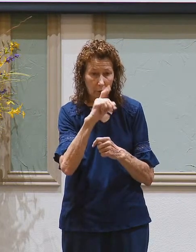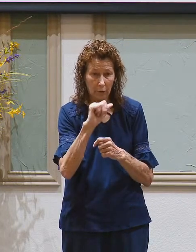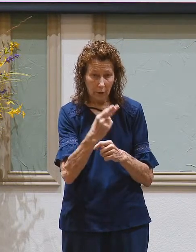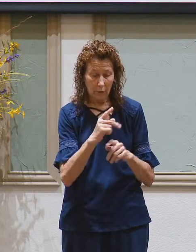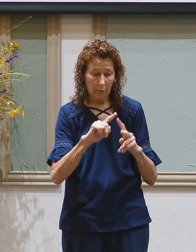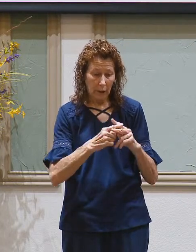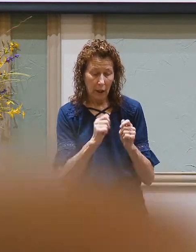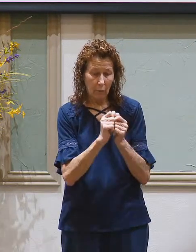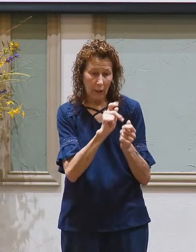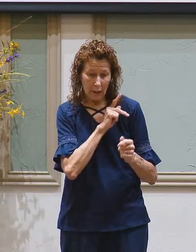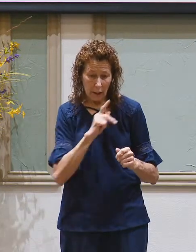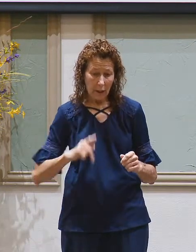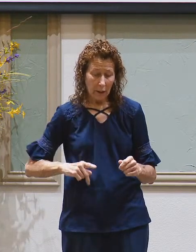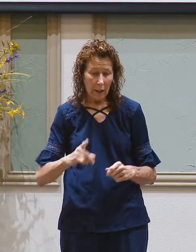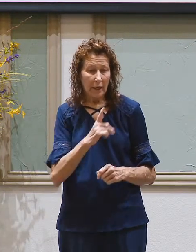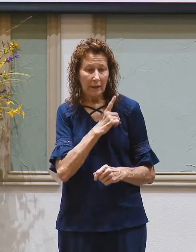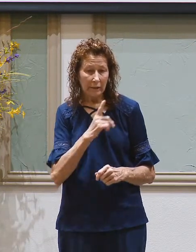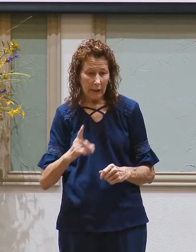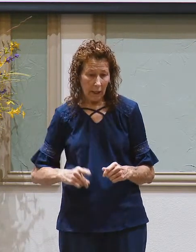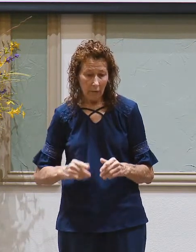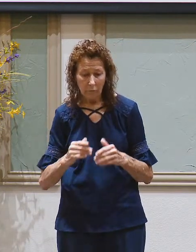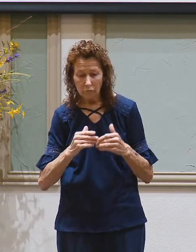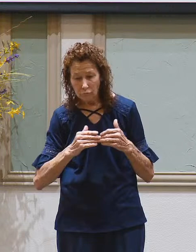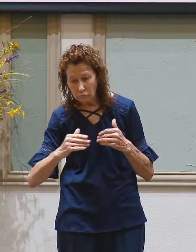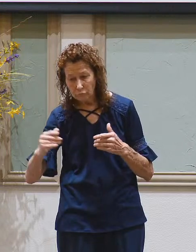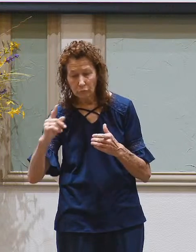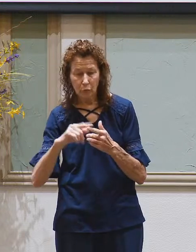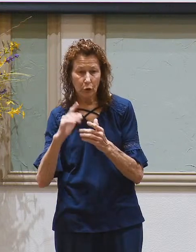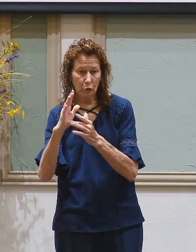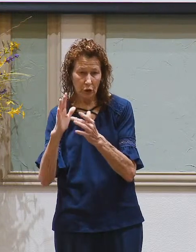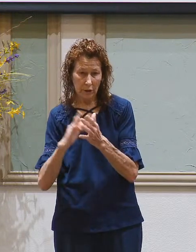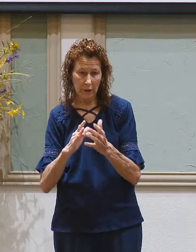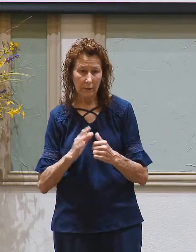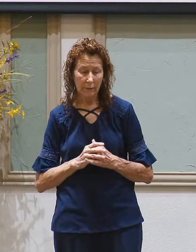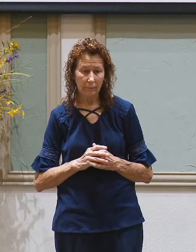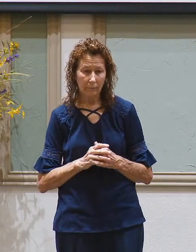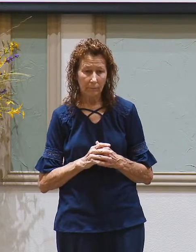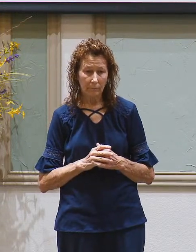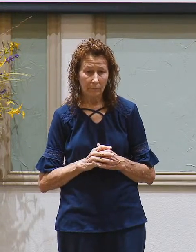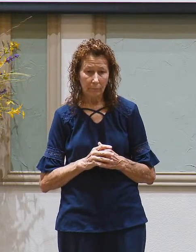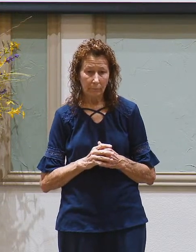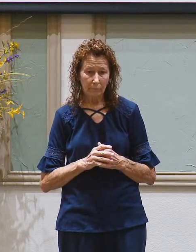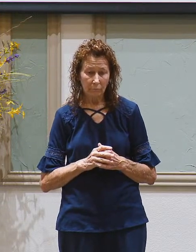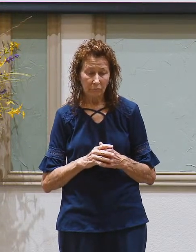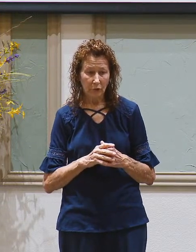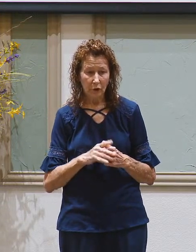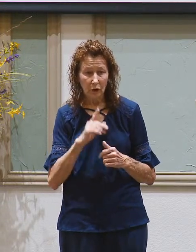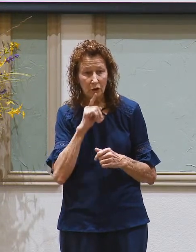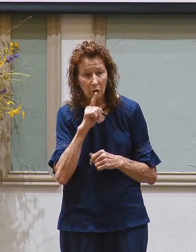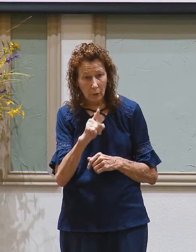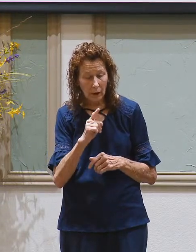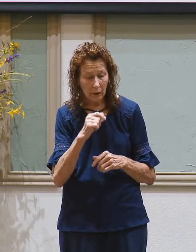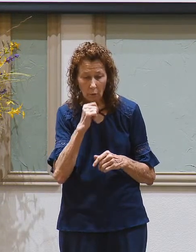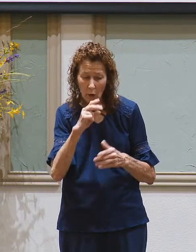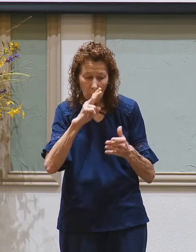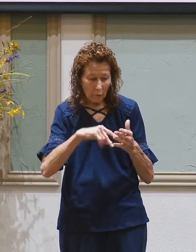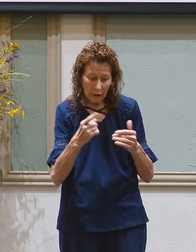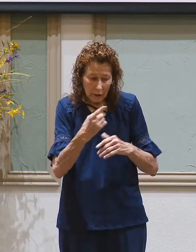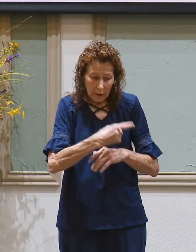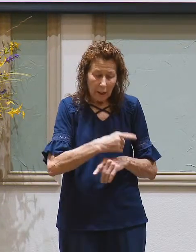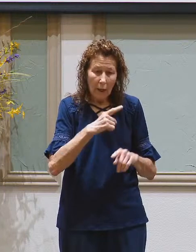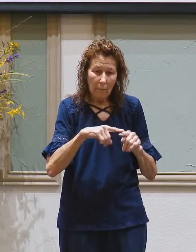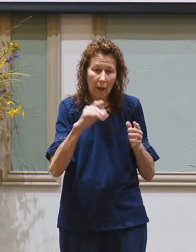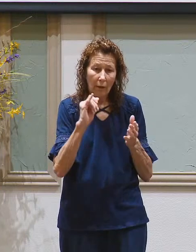King David and extending all the way to Jesus. And so in a nutshell, we're not going to read it today, but